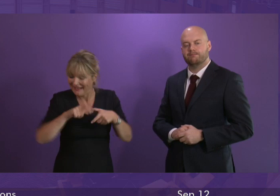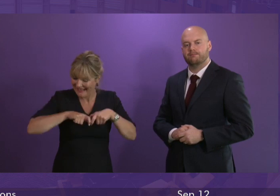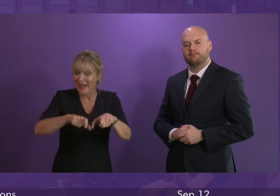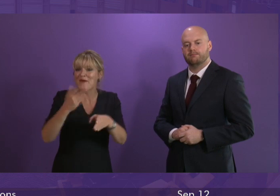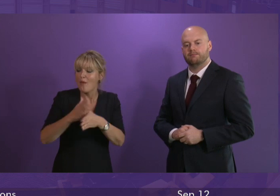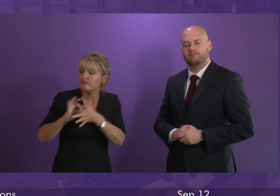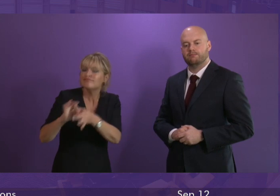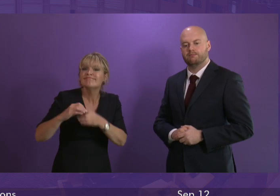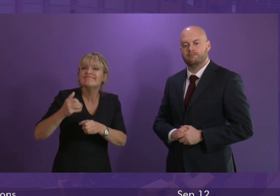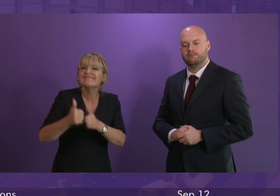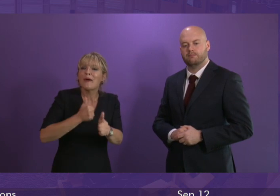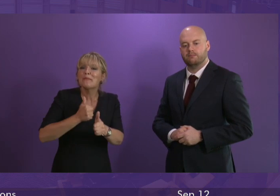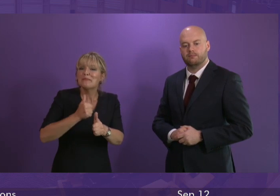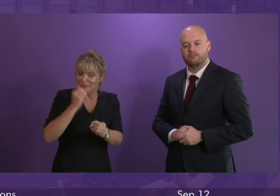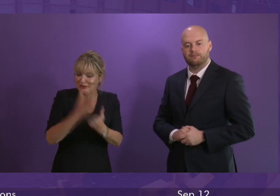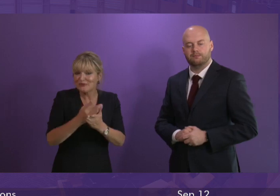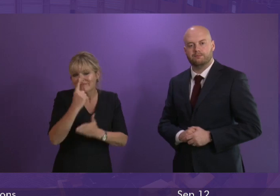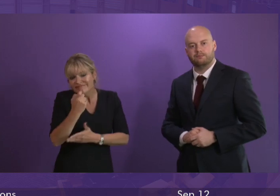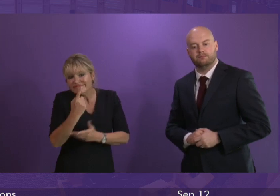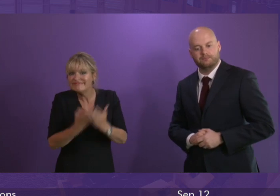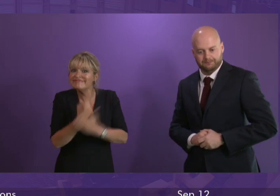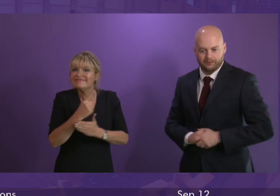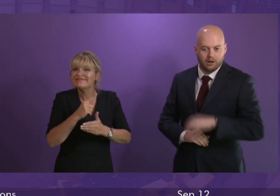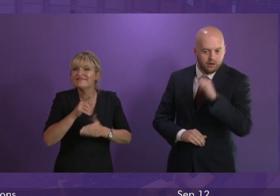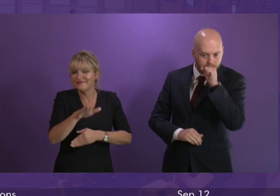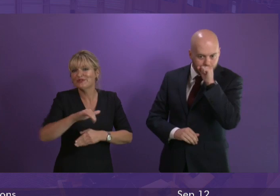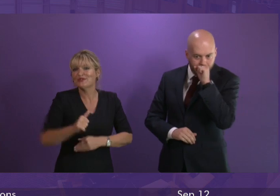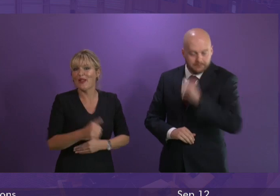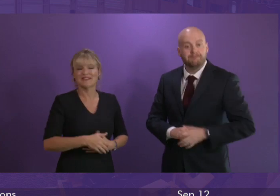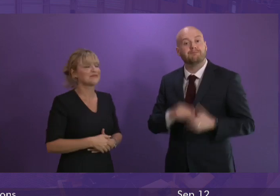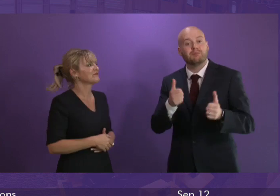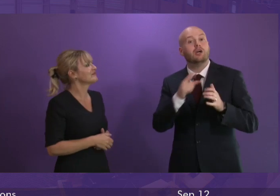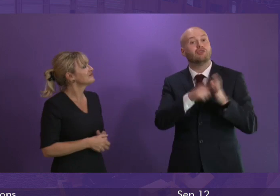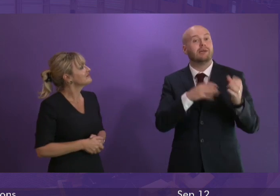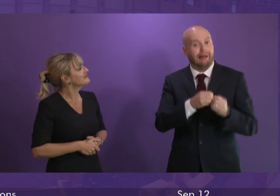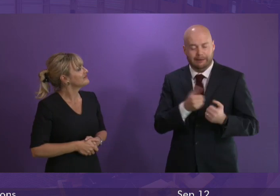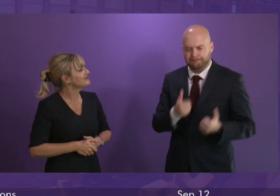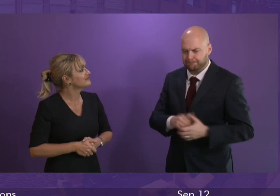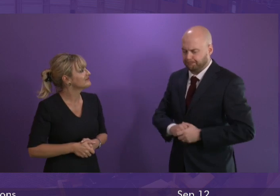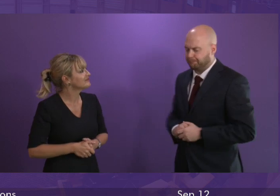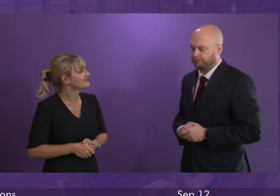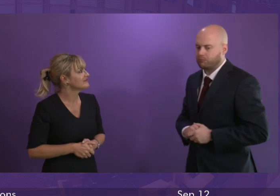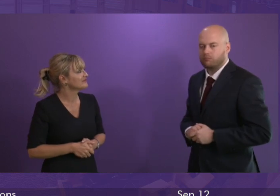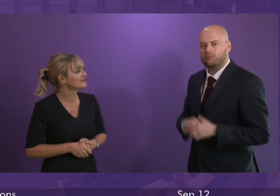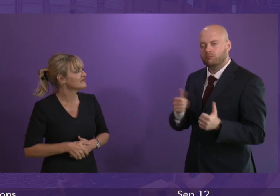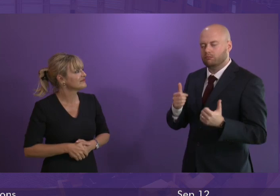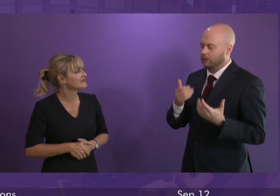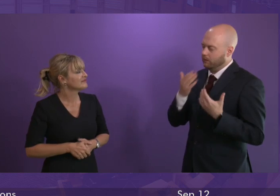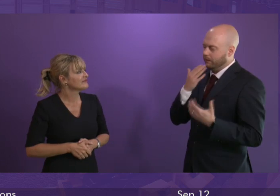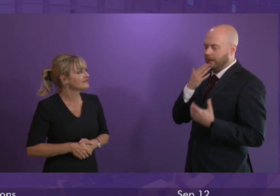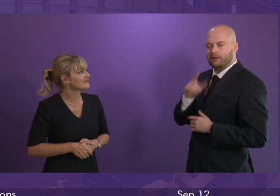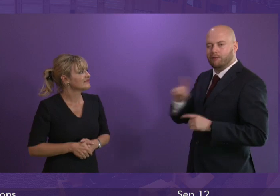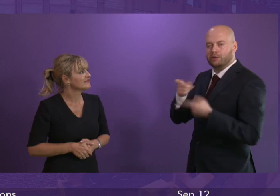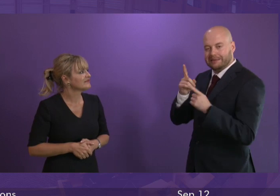and the workforce to make sure all of these benefits are realised. Jackie Bailey to be followed by Andy Wyman Can I thank the First Minister and Jean